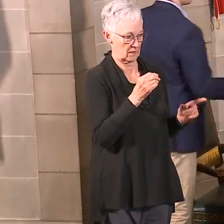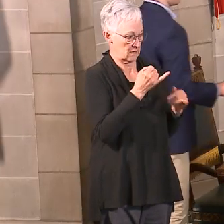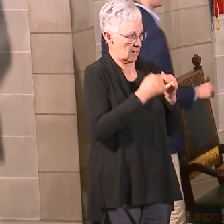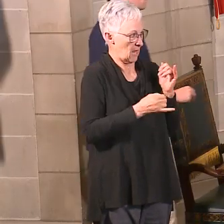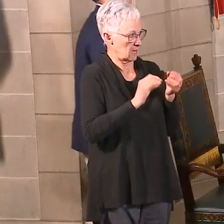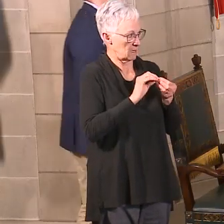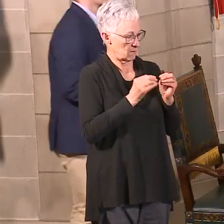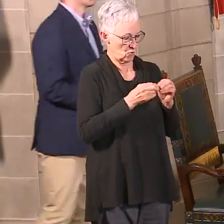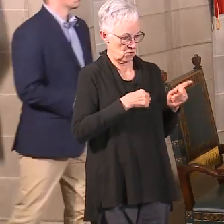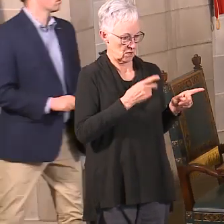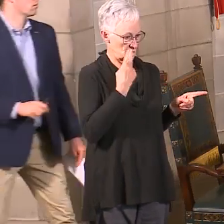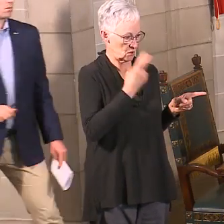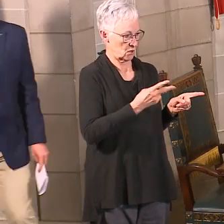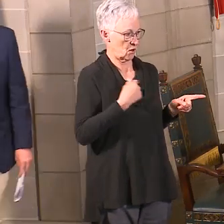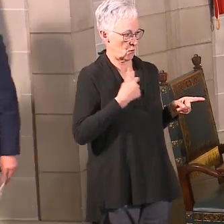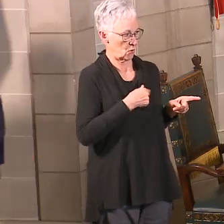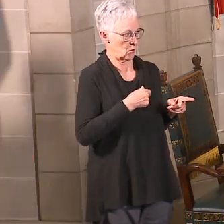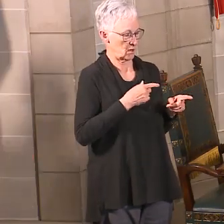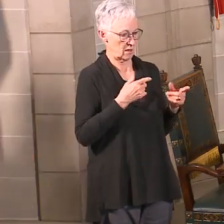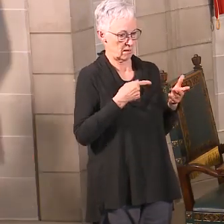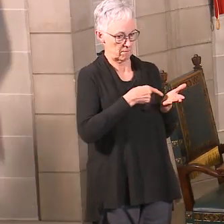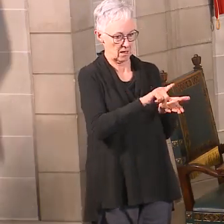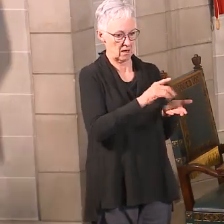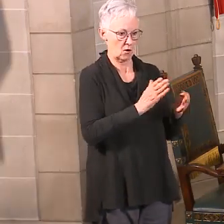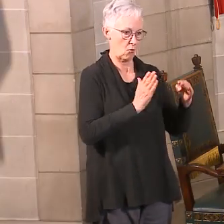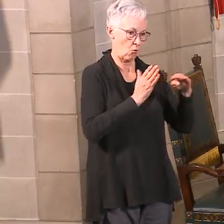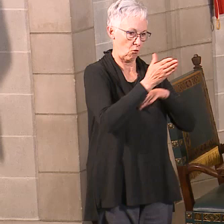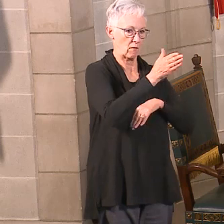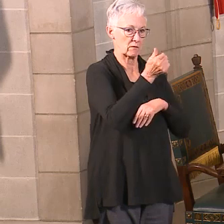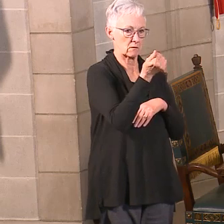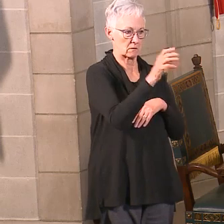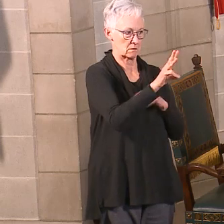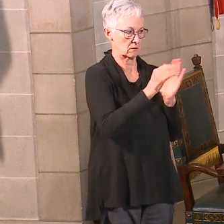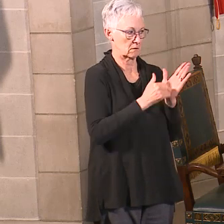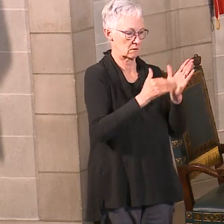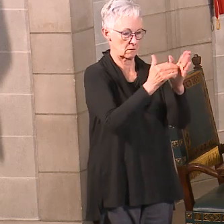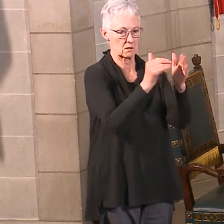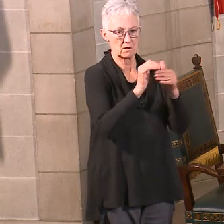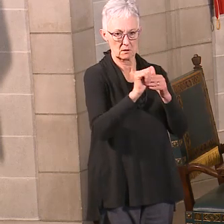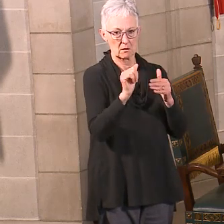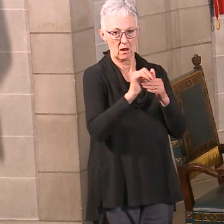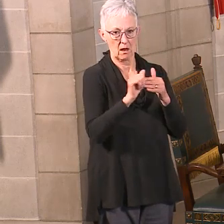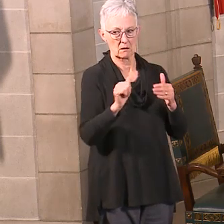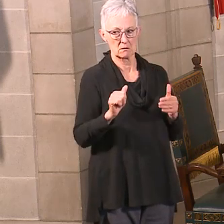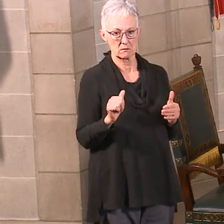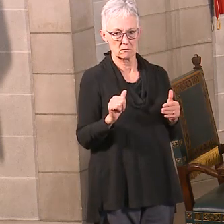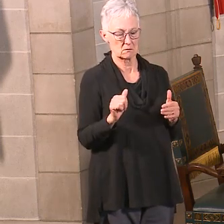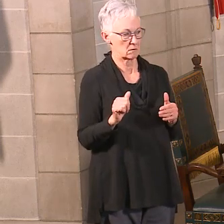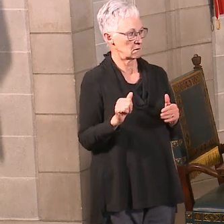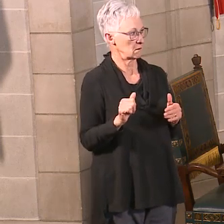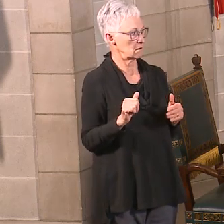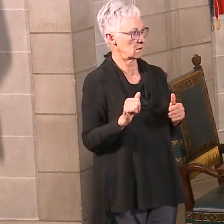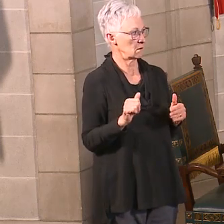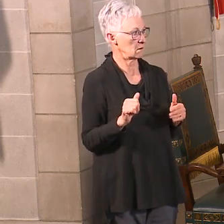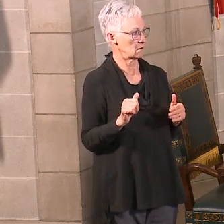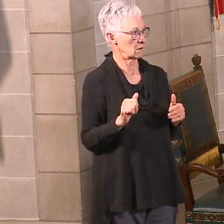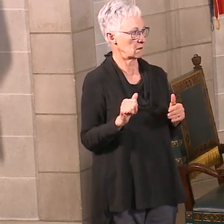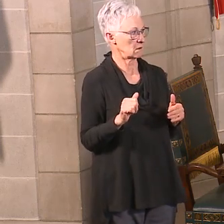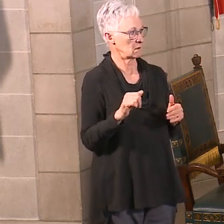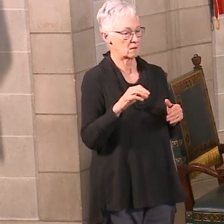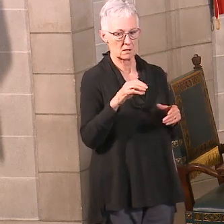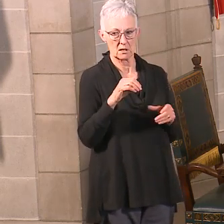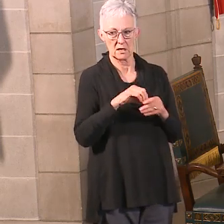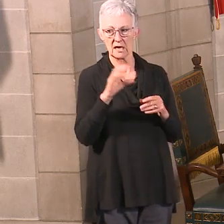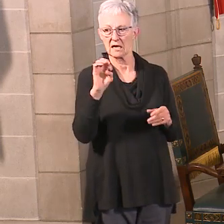we had paid about 16 million, over $16 million in the extra